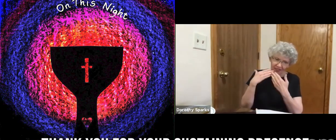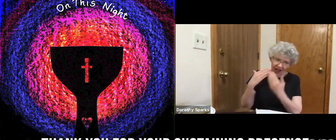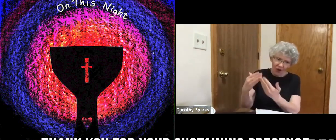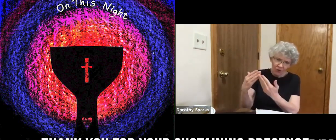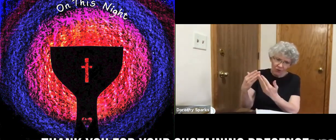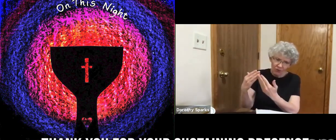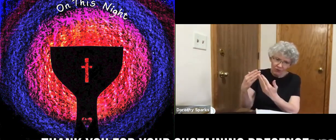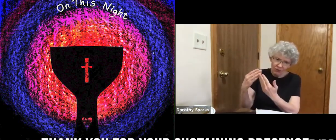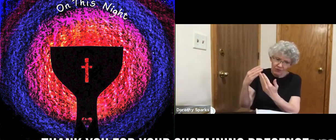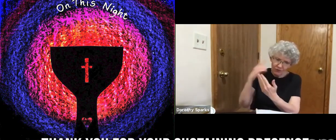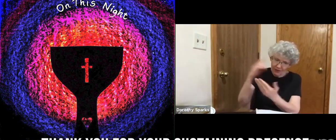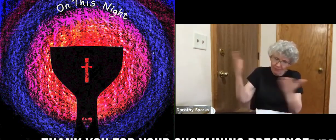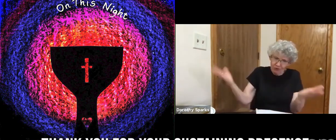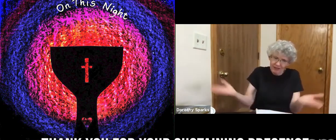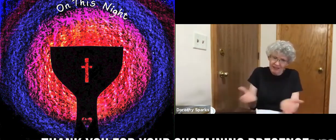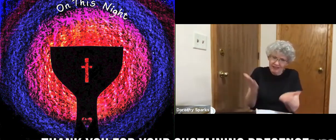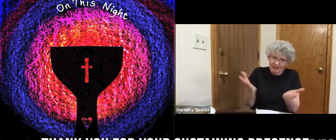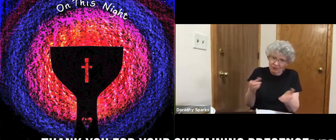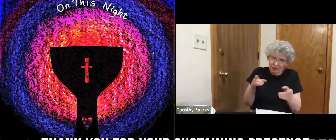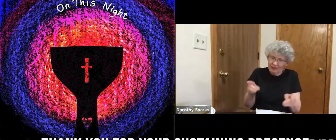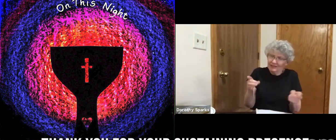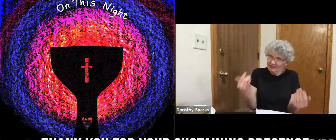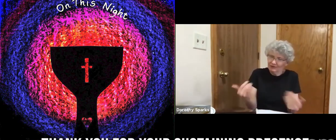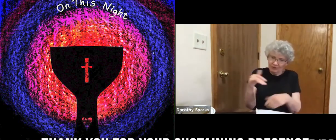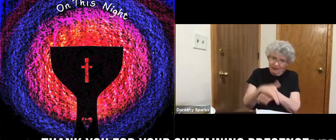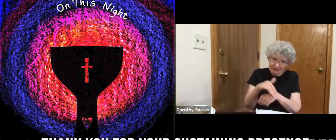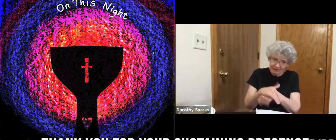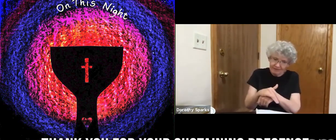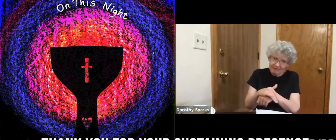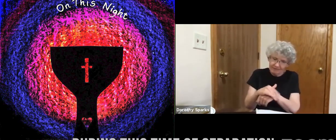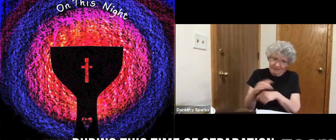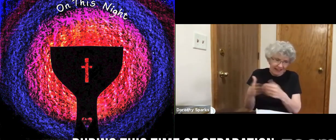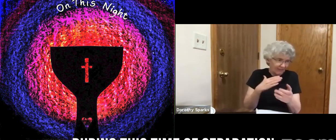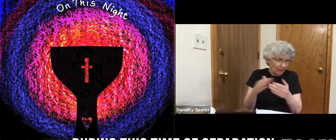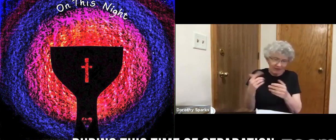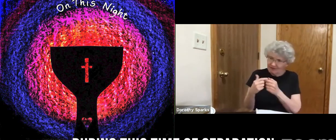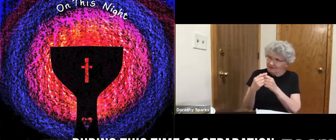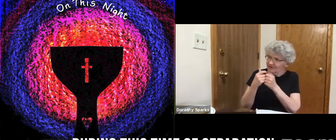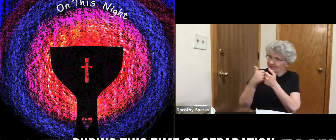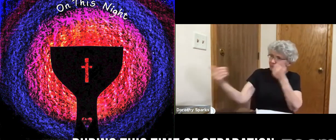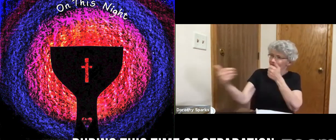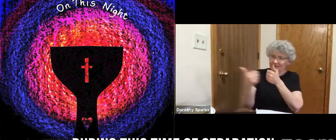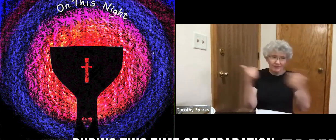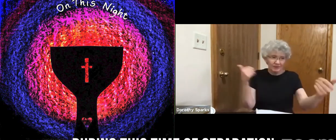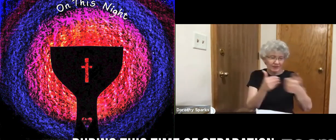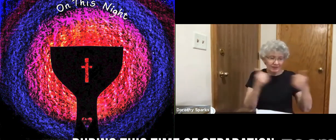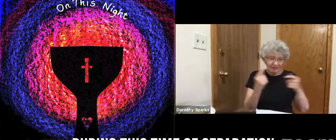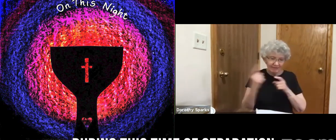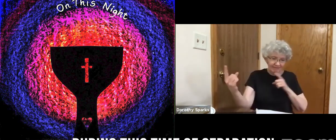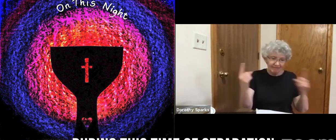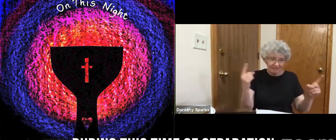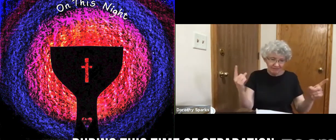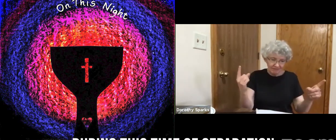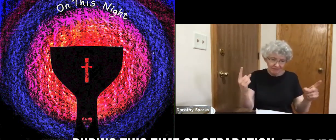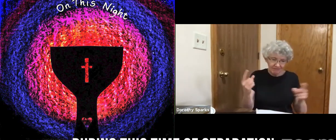Thank you for your sustaining presence during this time of separation.